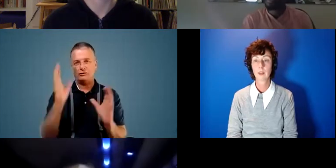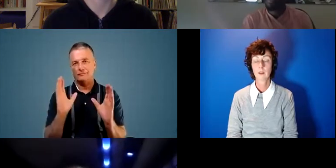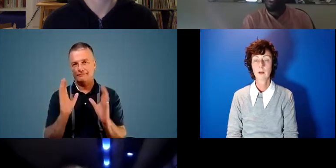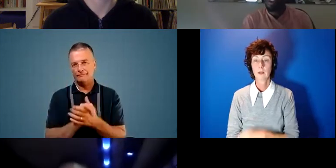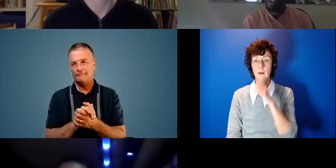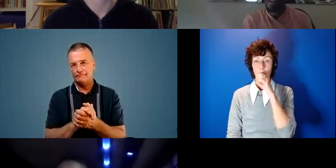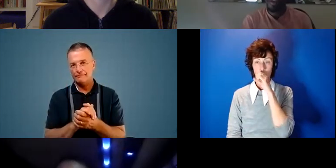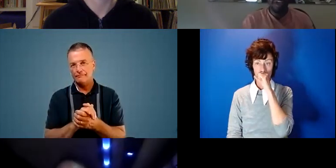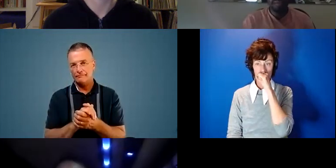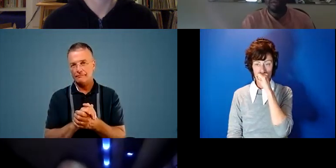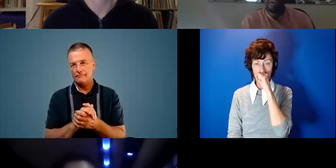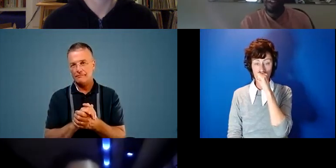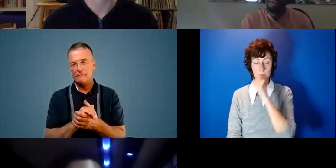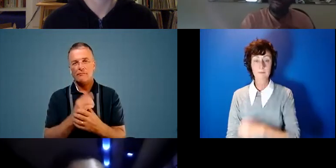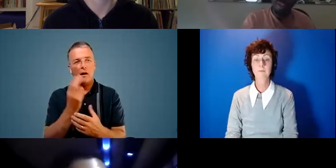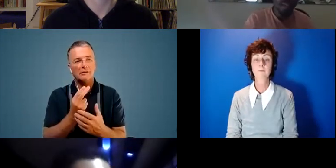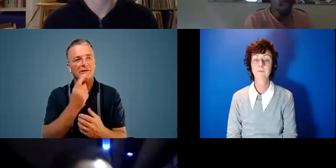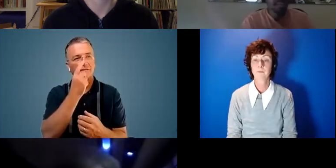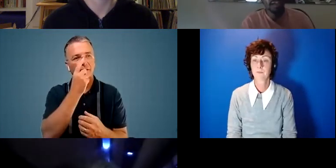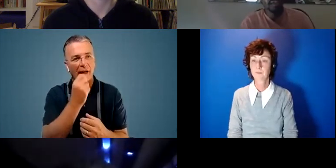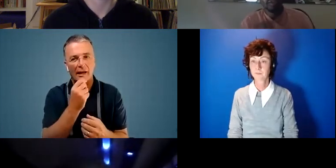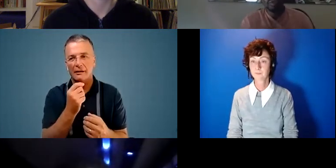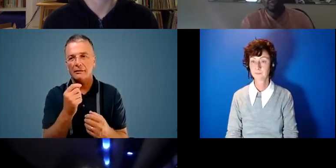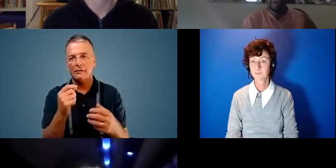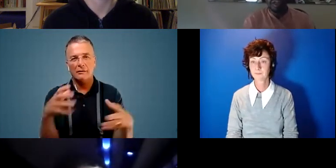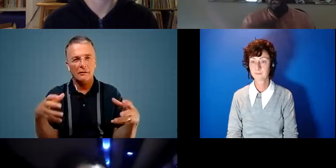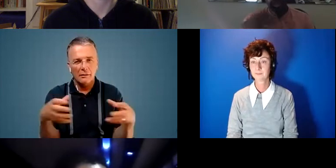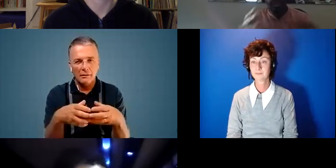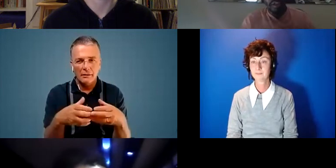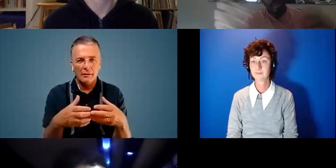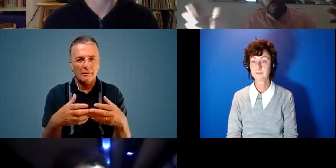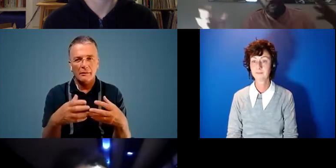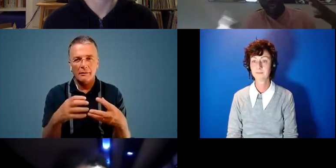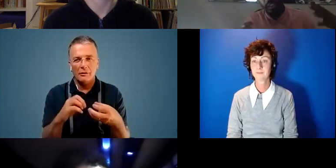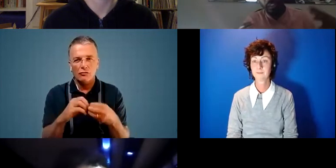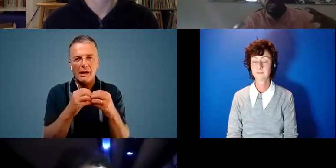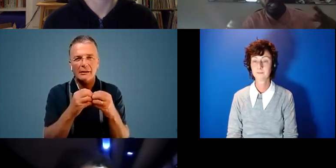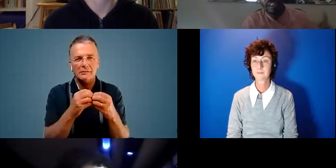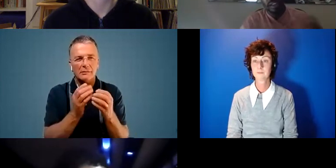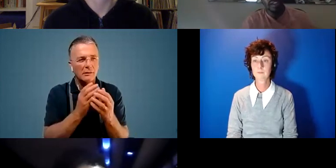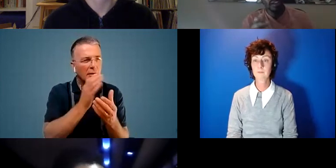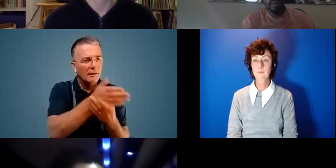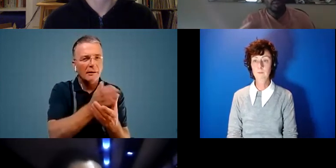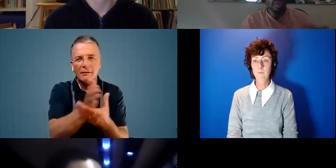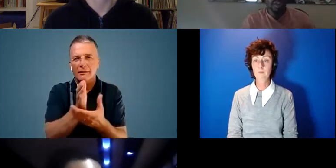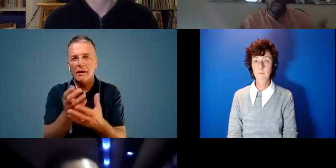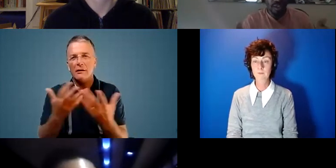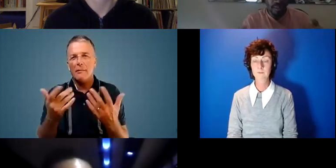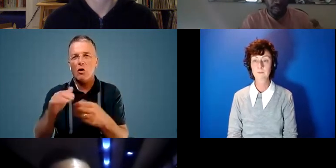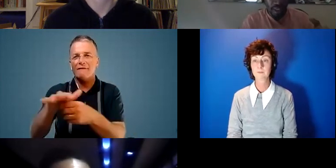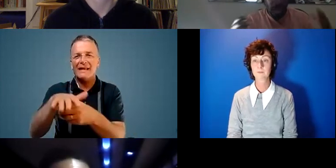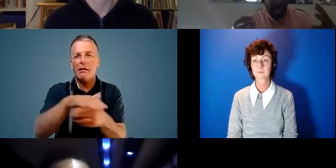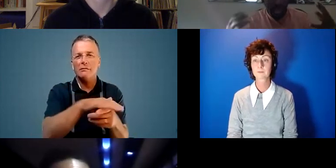artists are able to kind of hustle themselves into a number of fields and i think this question